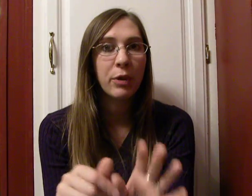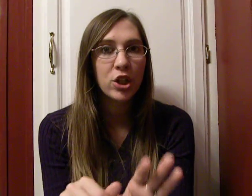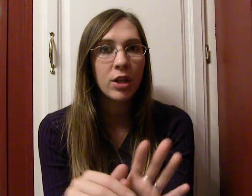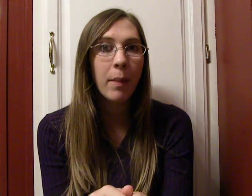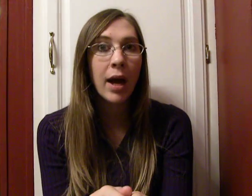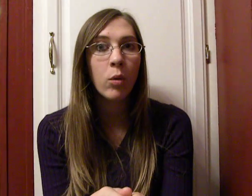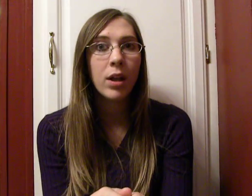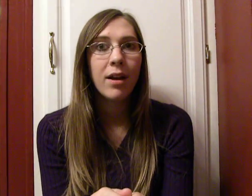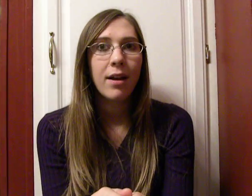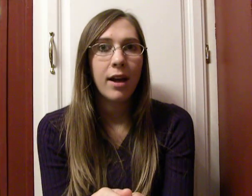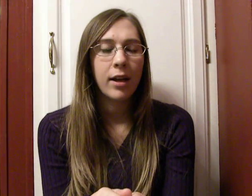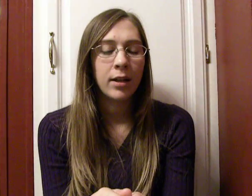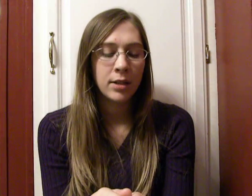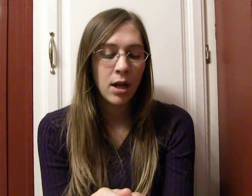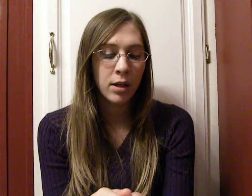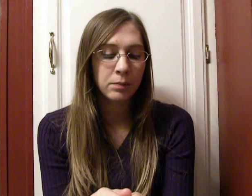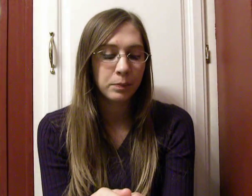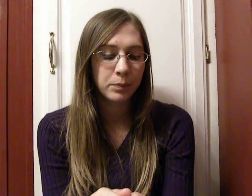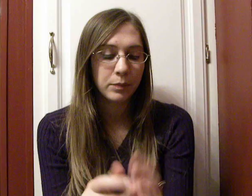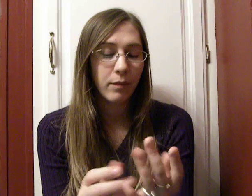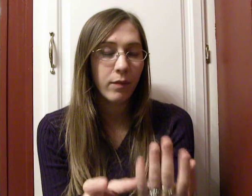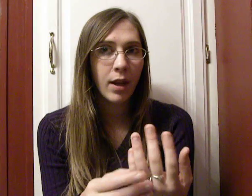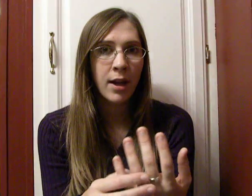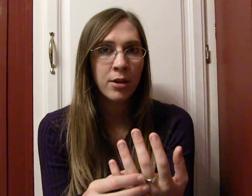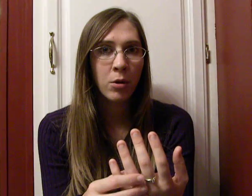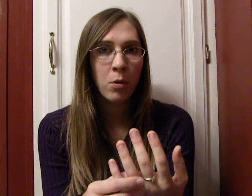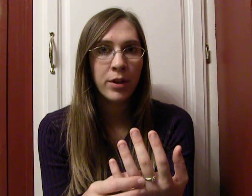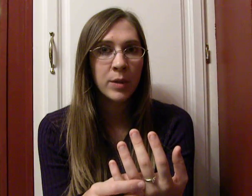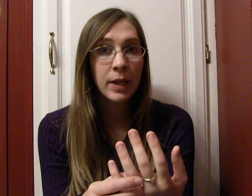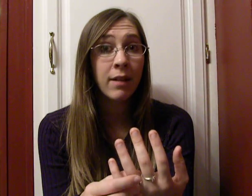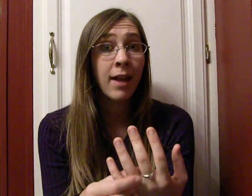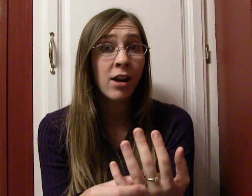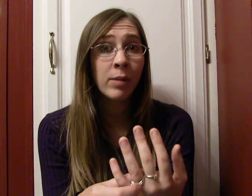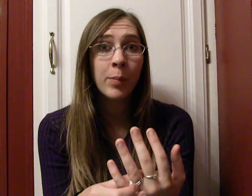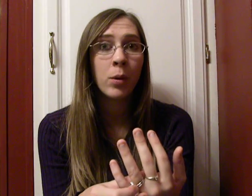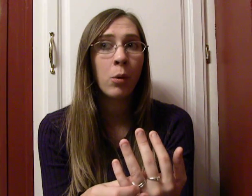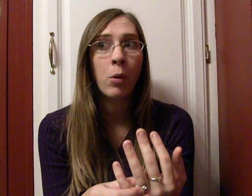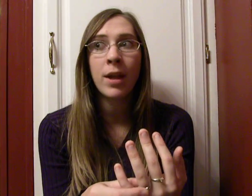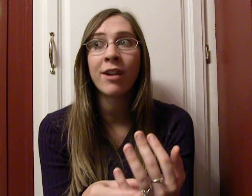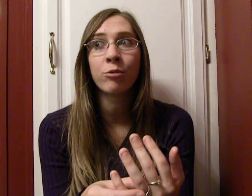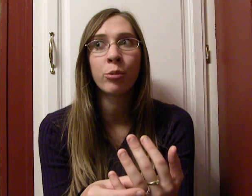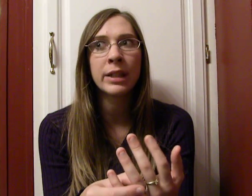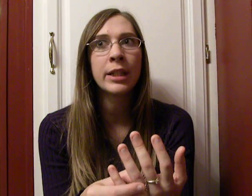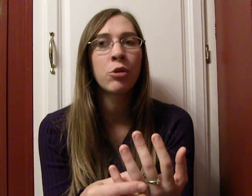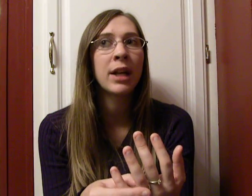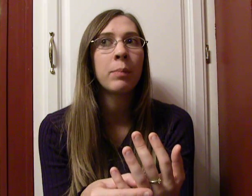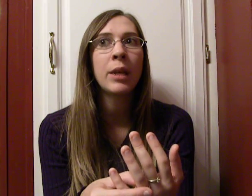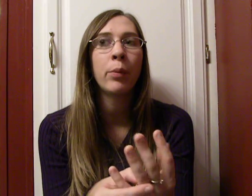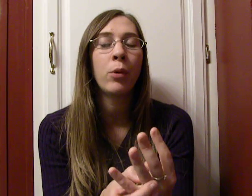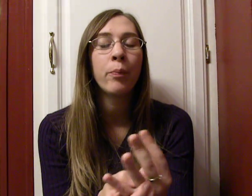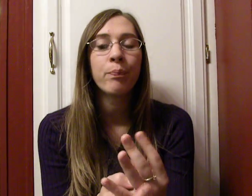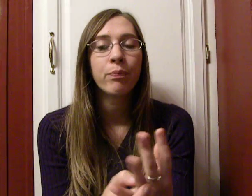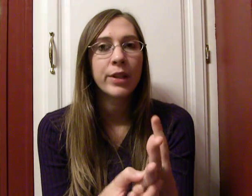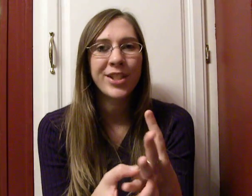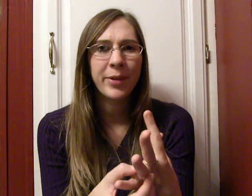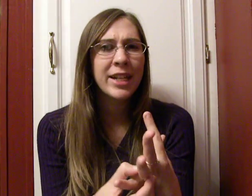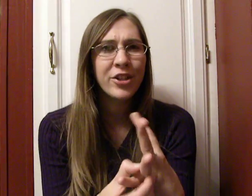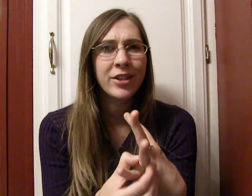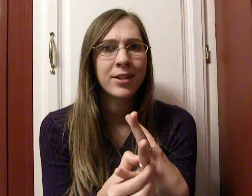donation amount. And, um, I know there's been a lot of people or a lot of really great people, strangers,